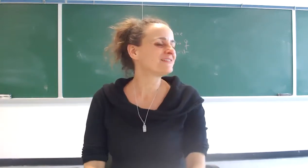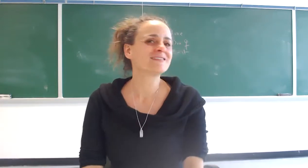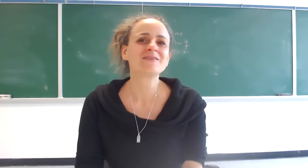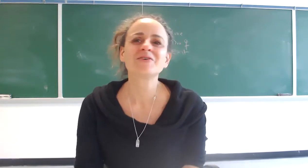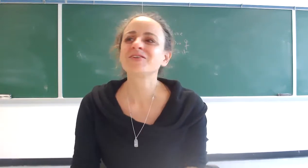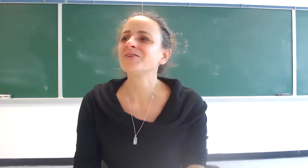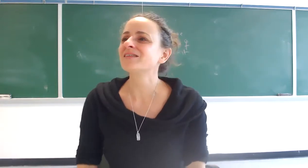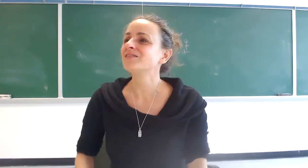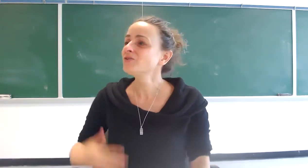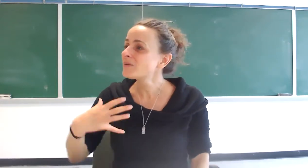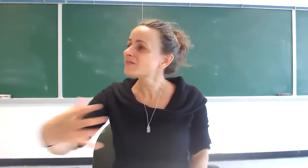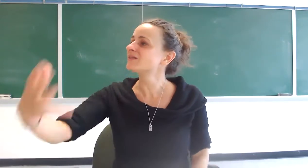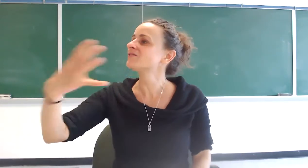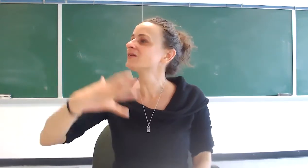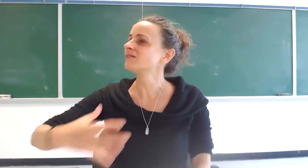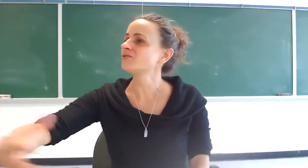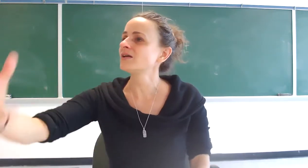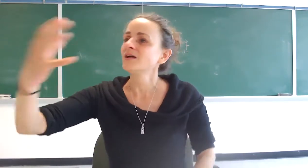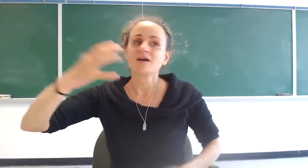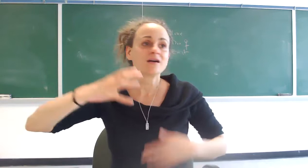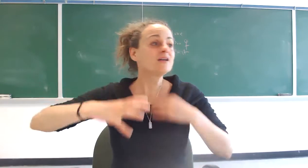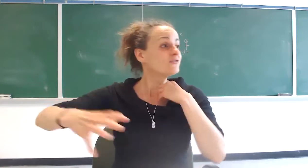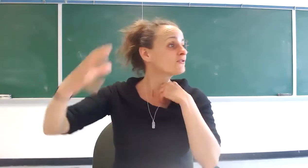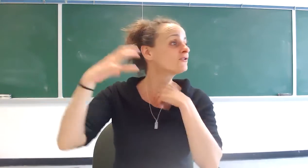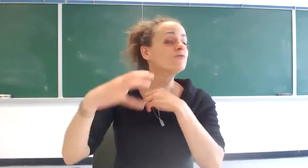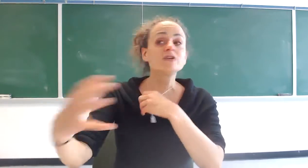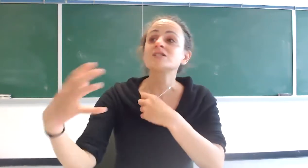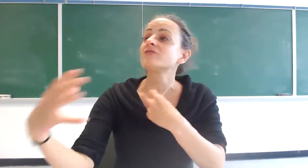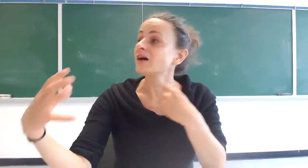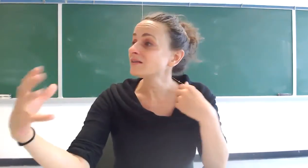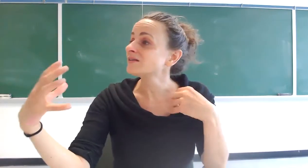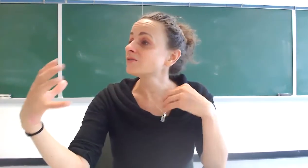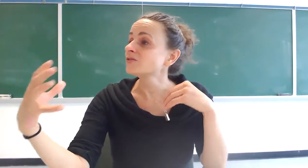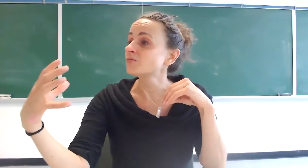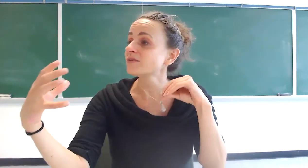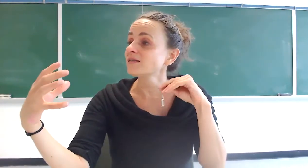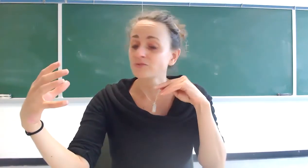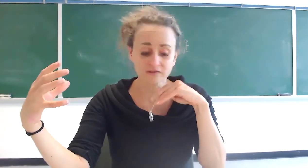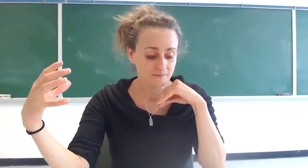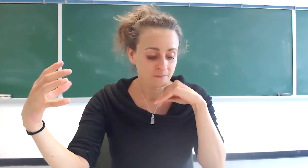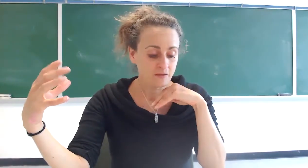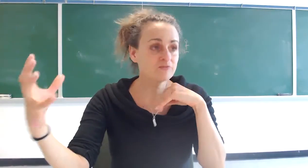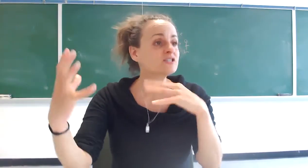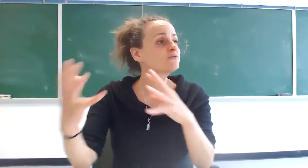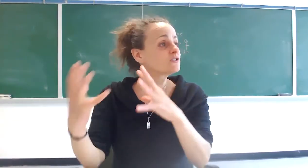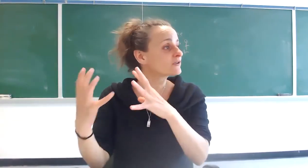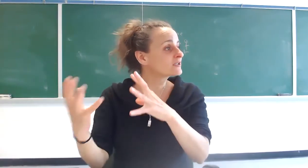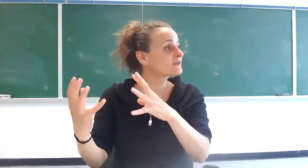today we're going to look at the new path that living us is trying and also the new vision of god that he's going to present to us a vision which for him